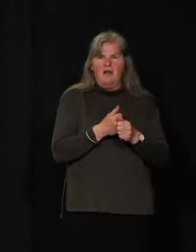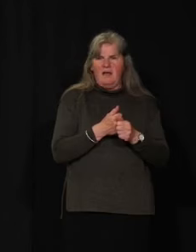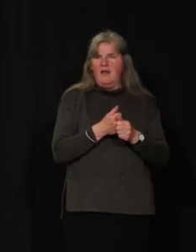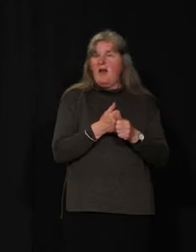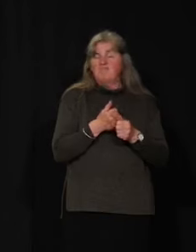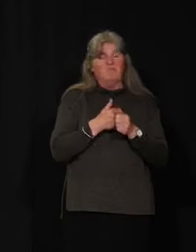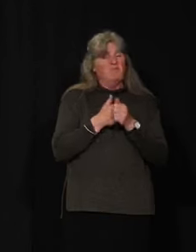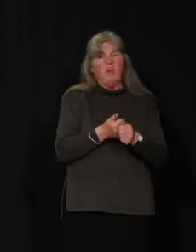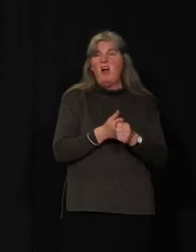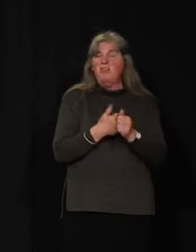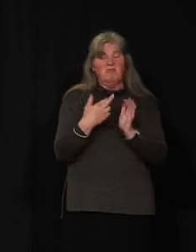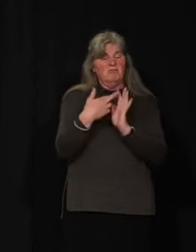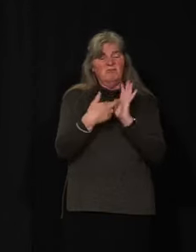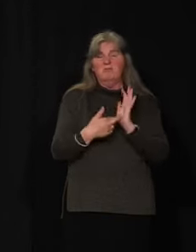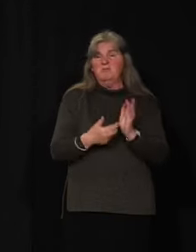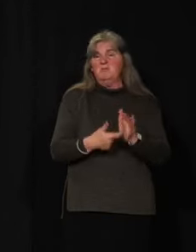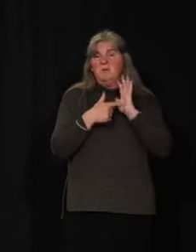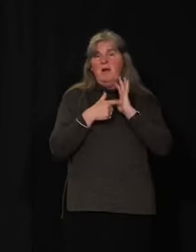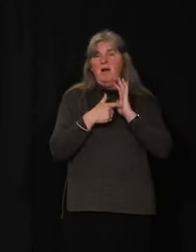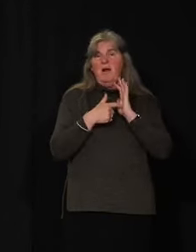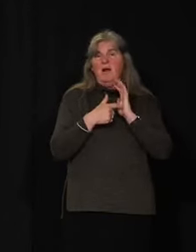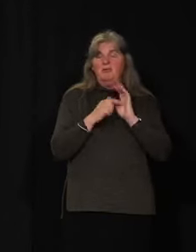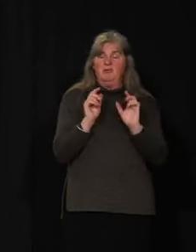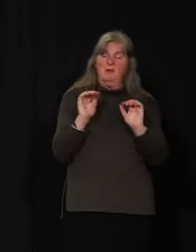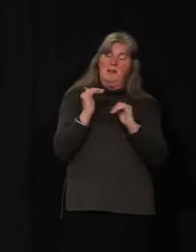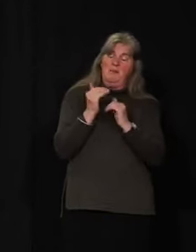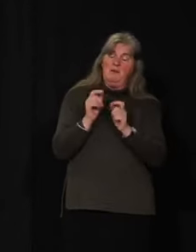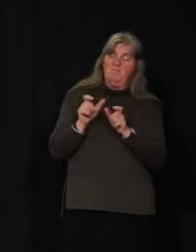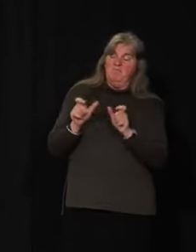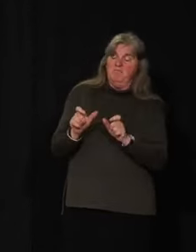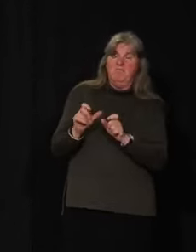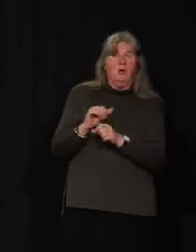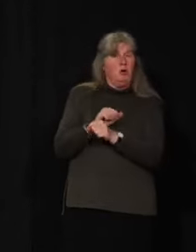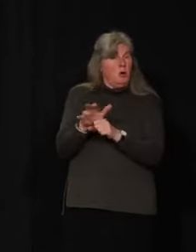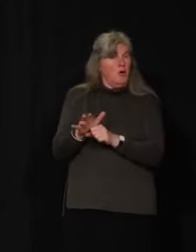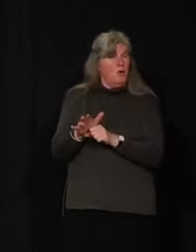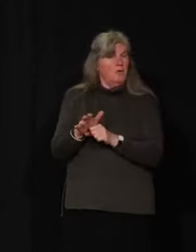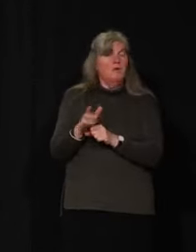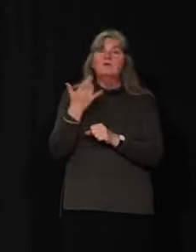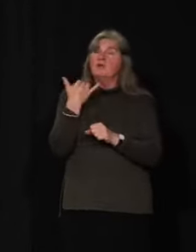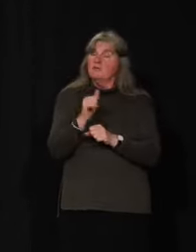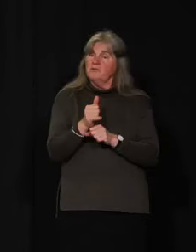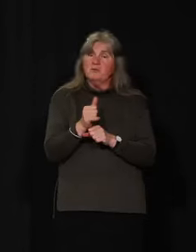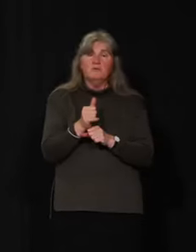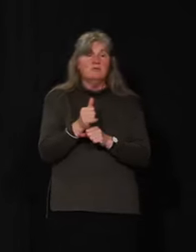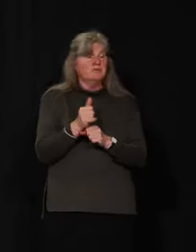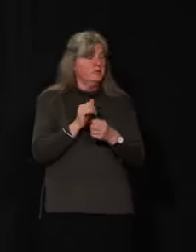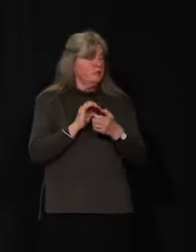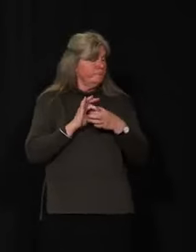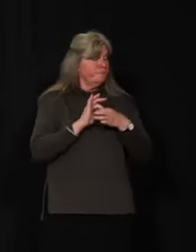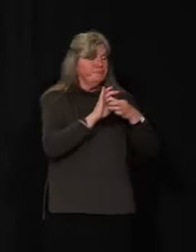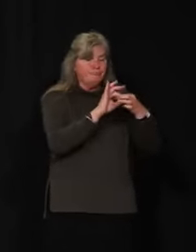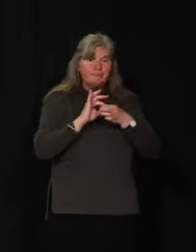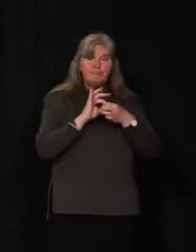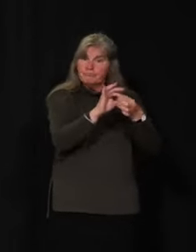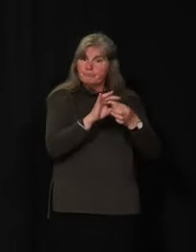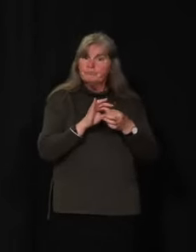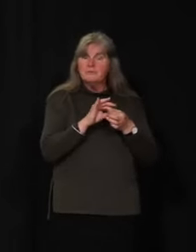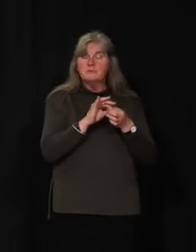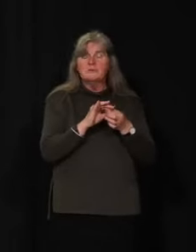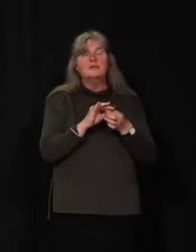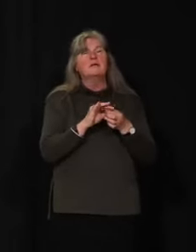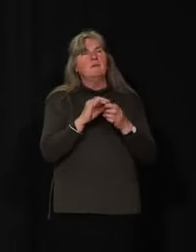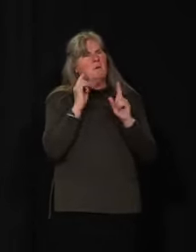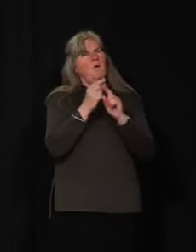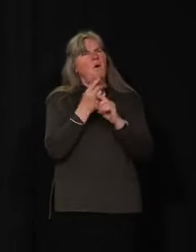made necessary. So we will continue to work with our community partners to keep the territory safe and healthy. Now,